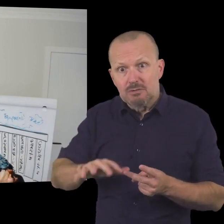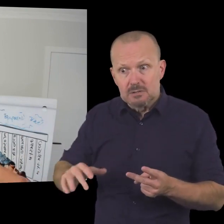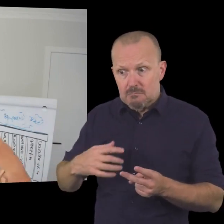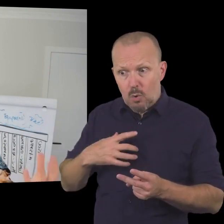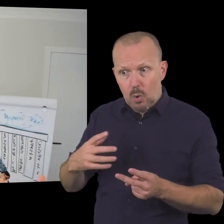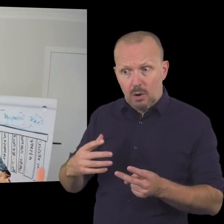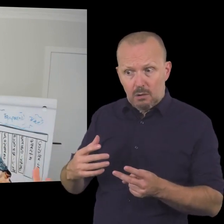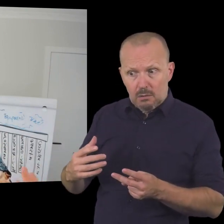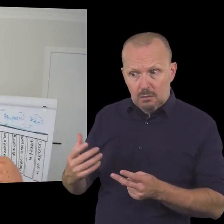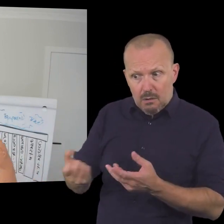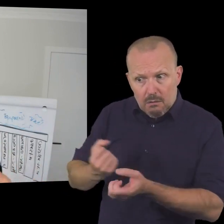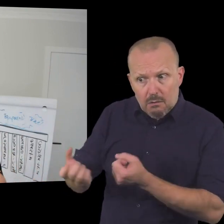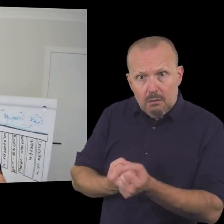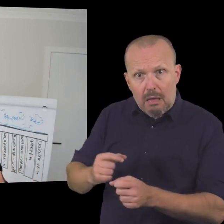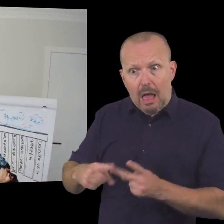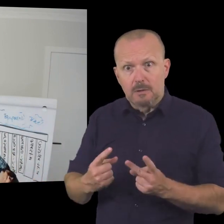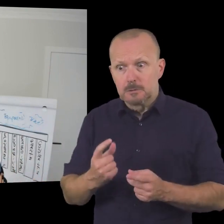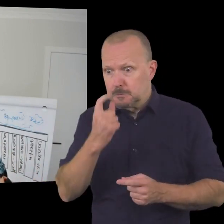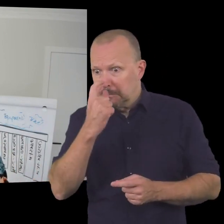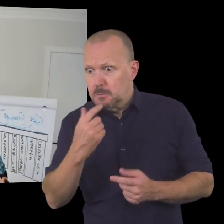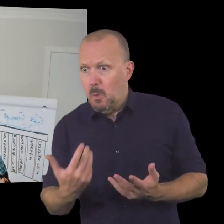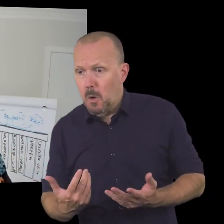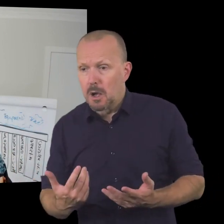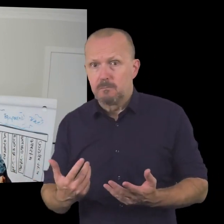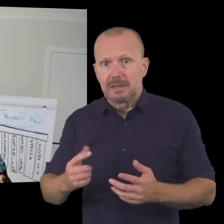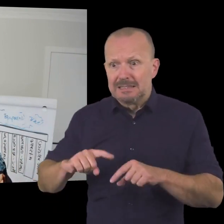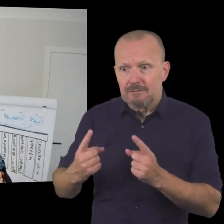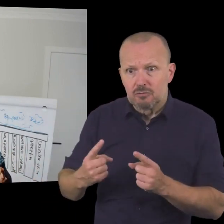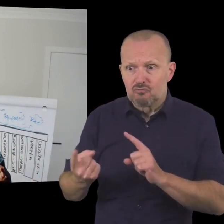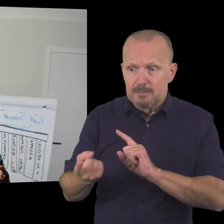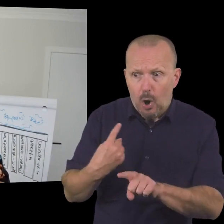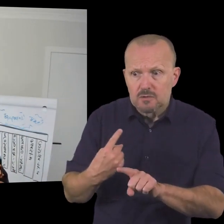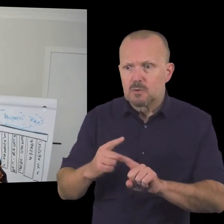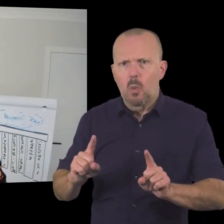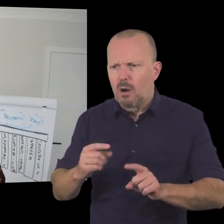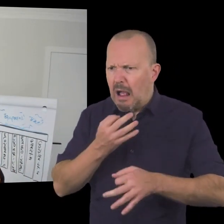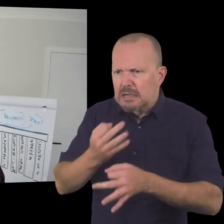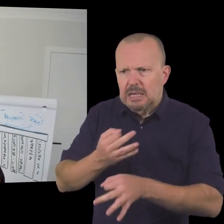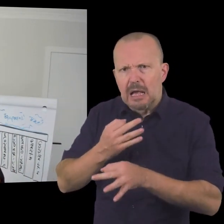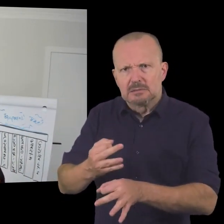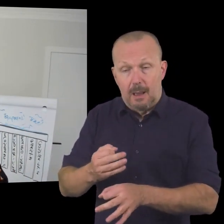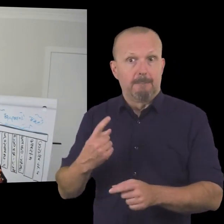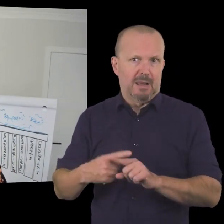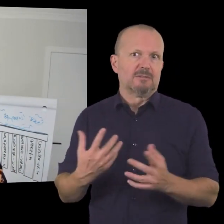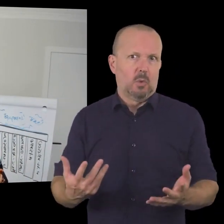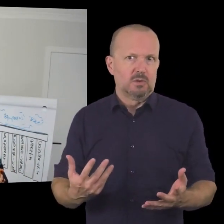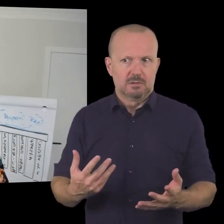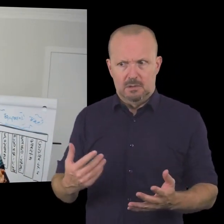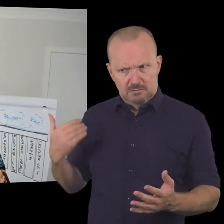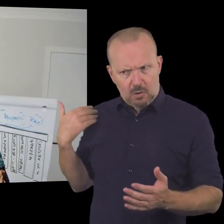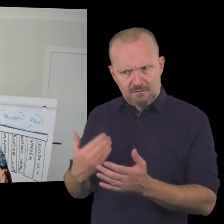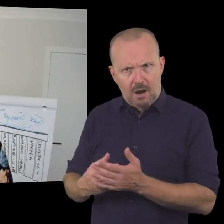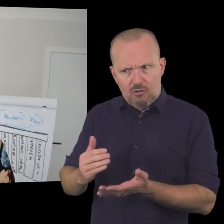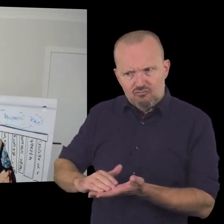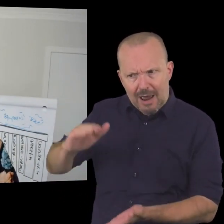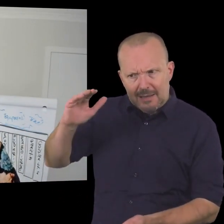giving have you changed the way you shared your story has that changed the reaction that you've got from people and the all-important question to end with which was how much have you raised so